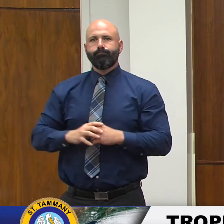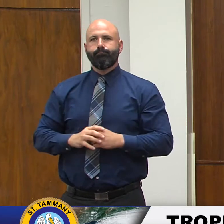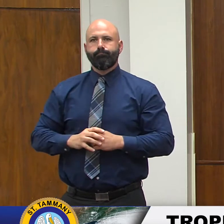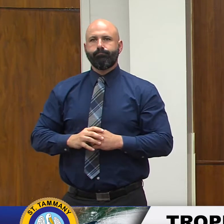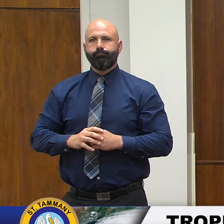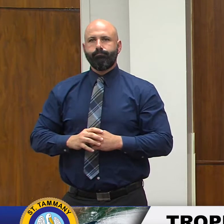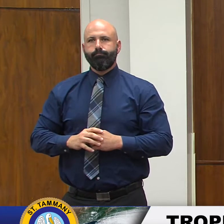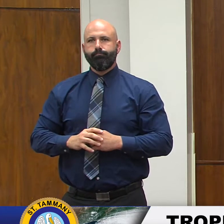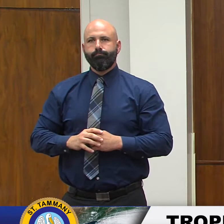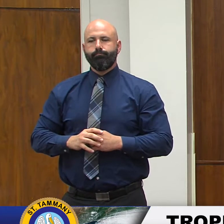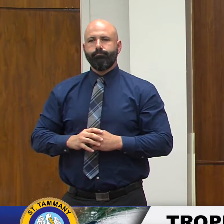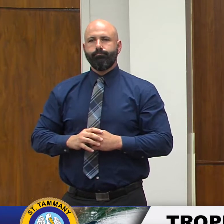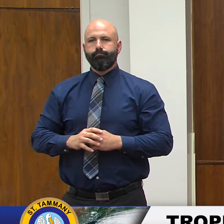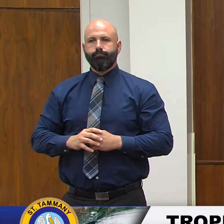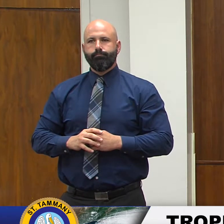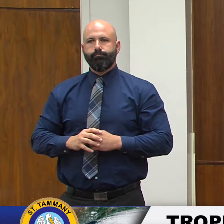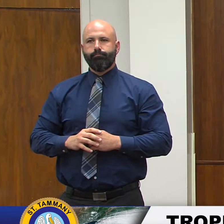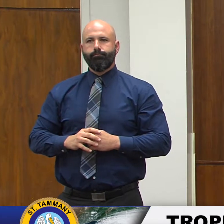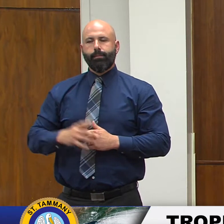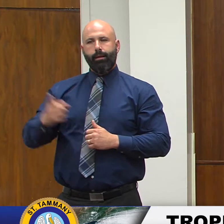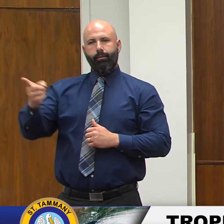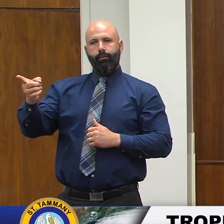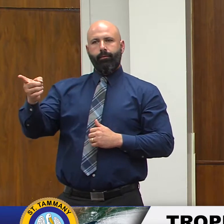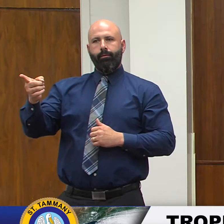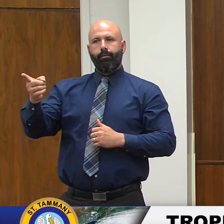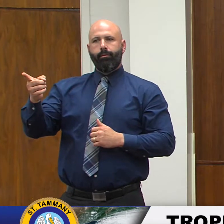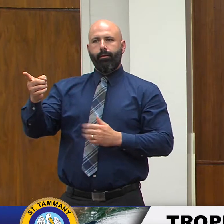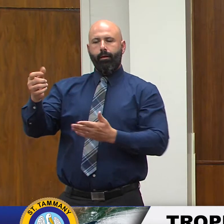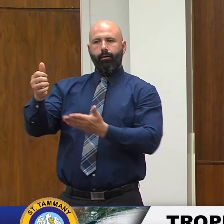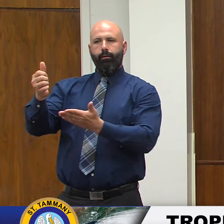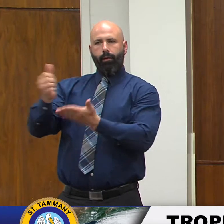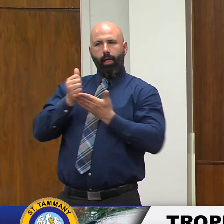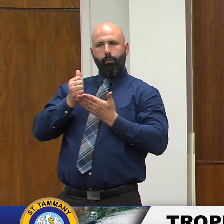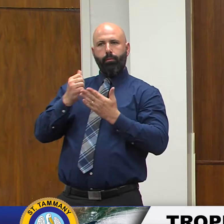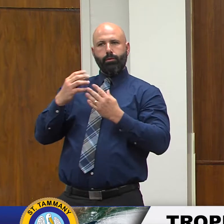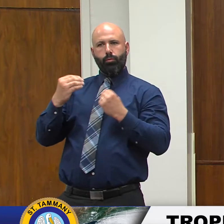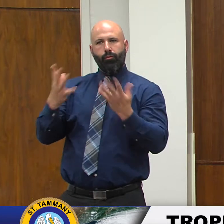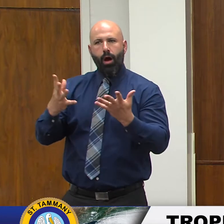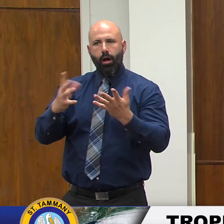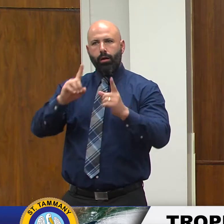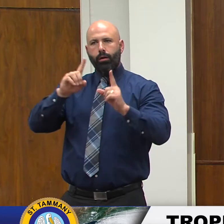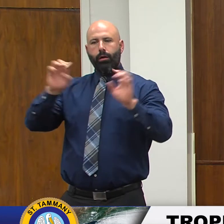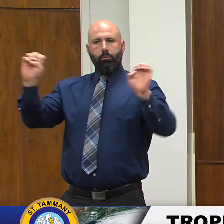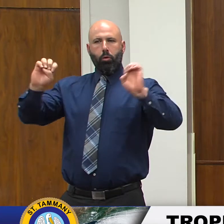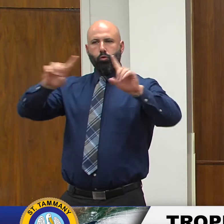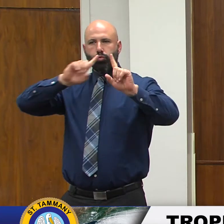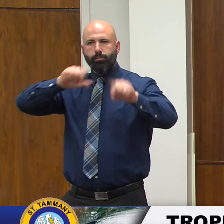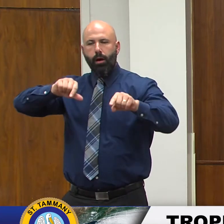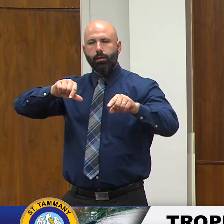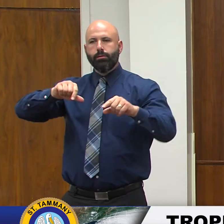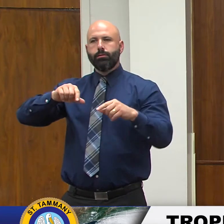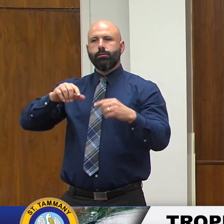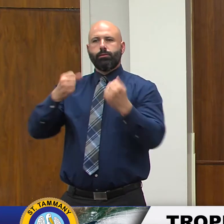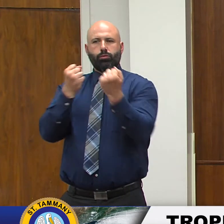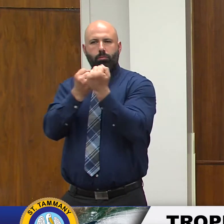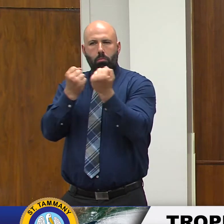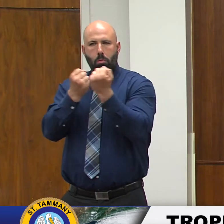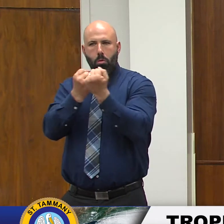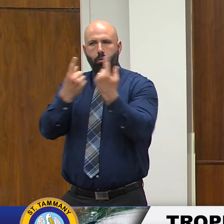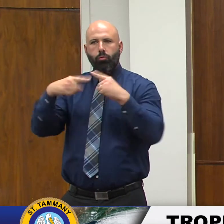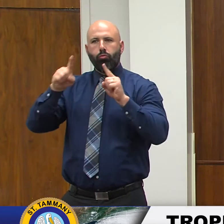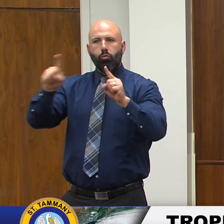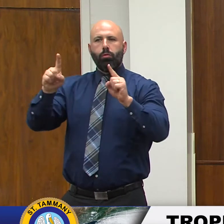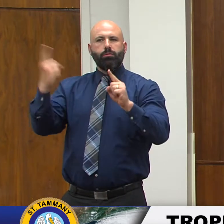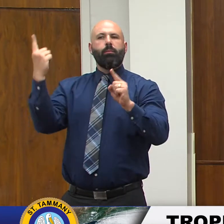provide emergency response and and other means of support throughout throughout